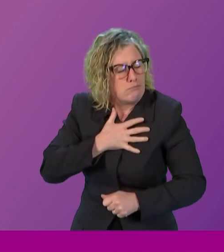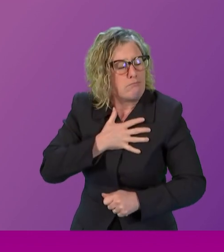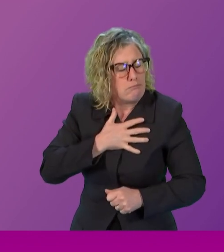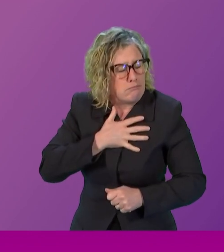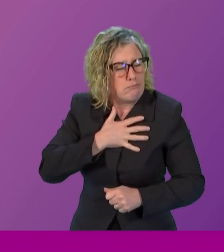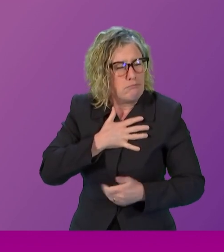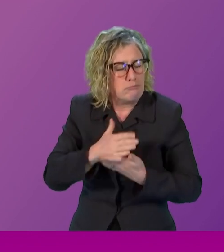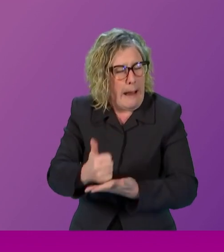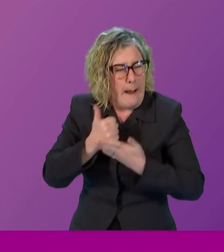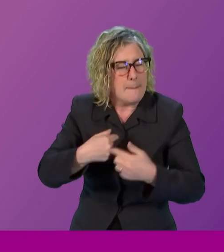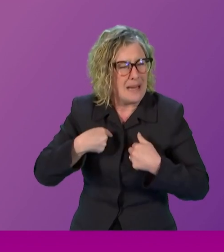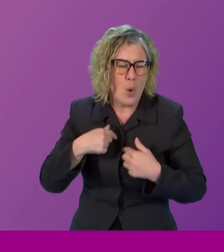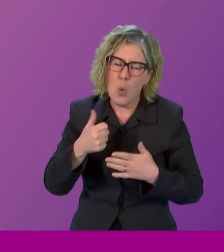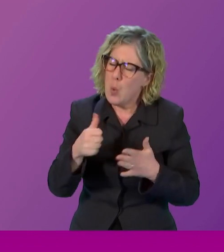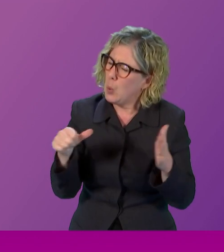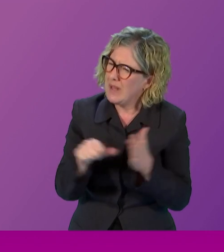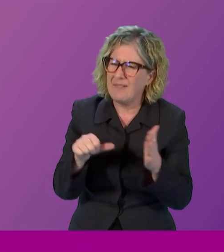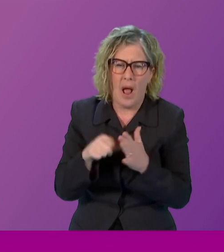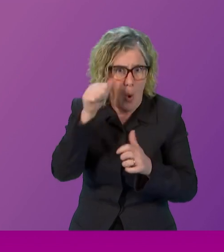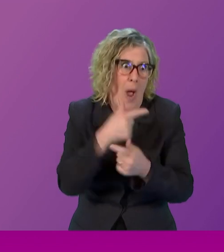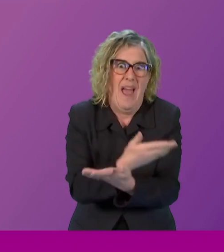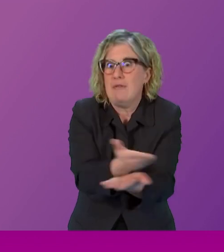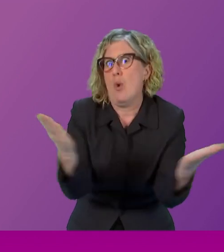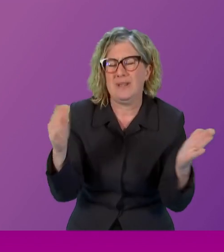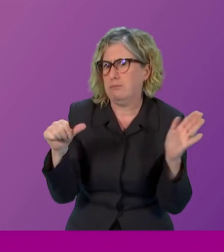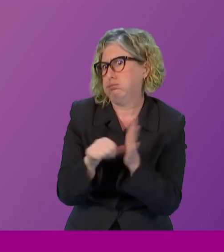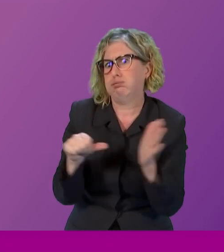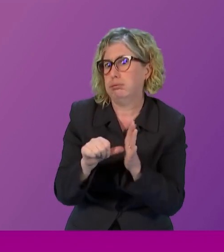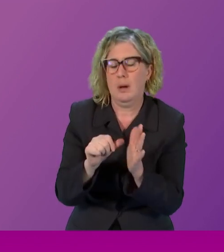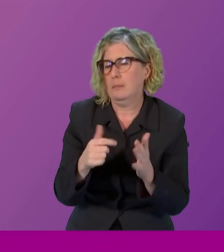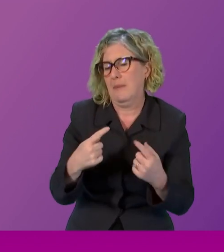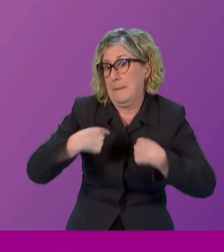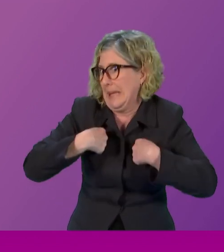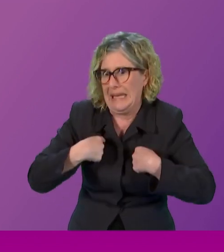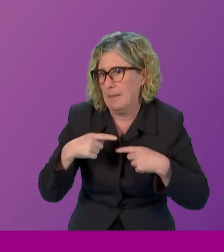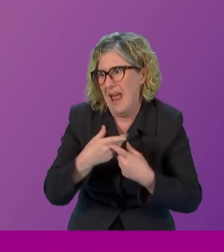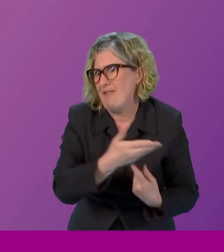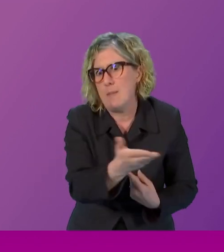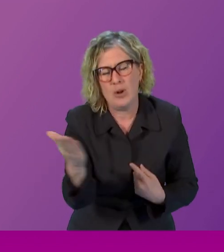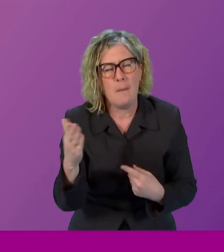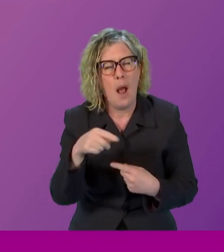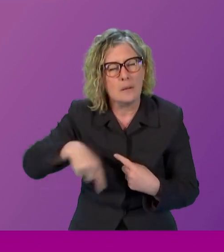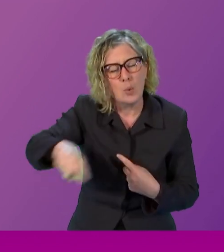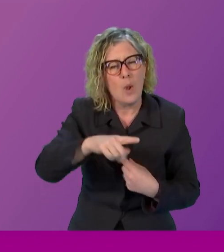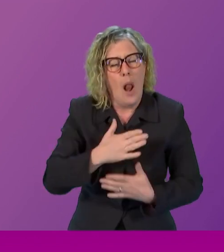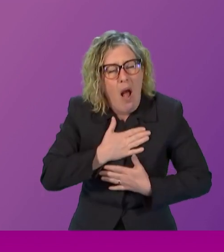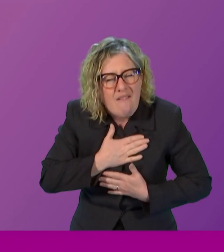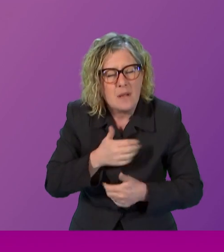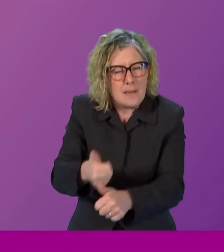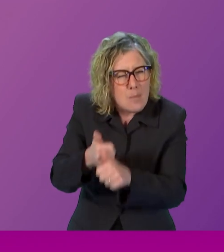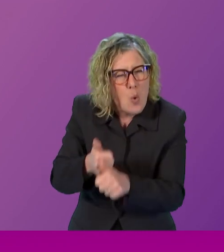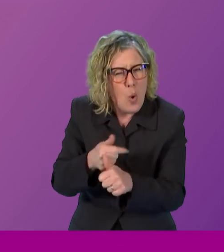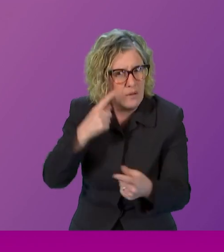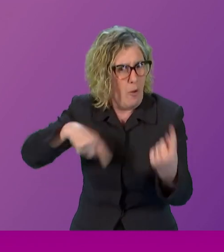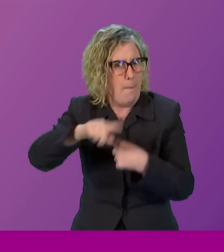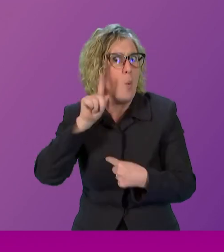imagination. But that was a tough period for me, for everybody. And that love and support sustained me then. So I just want